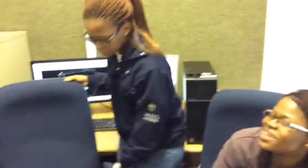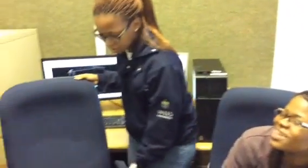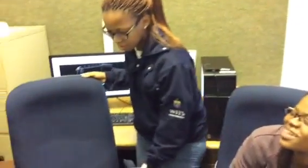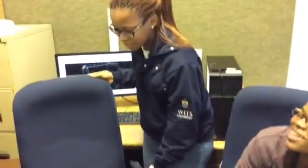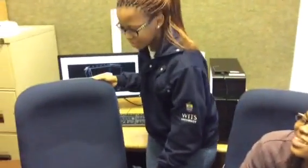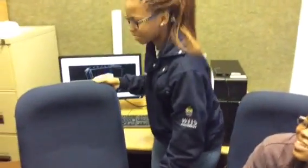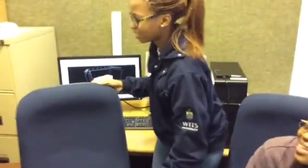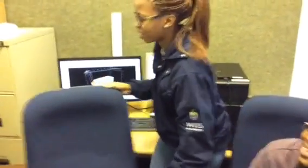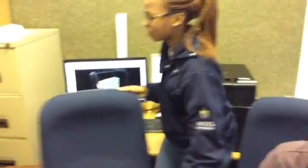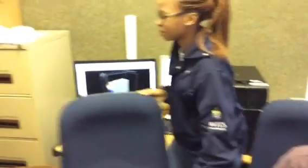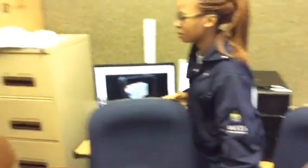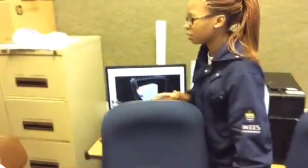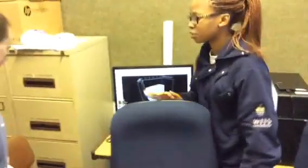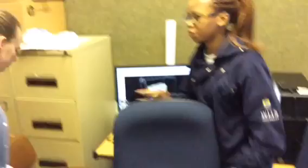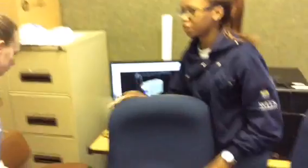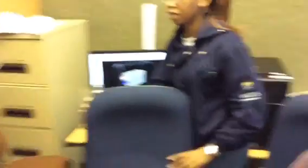can you all see it goes